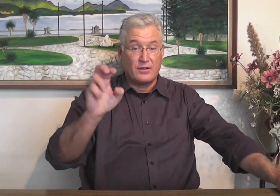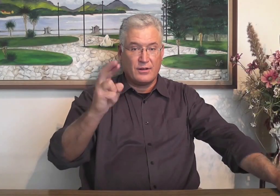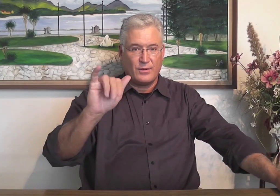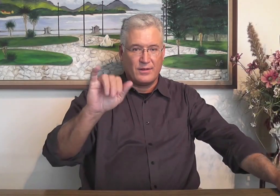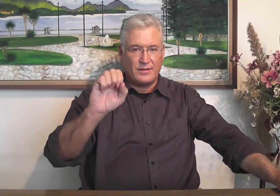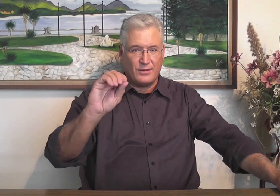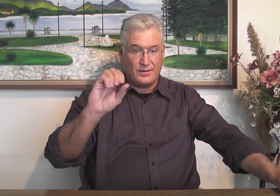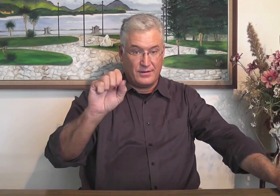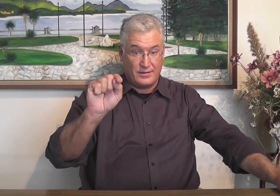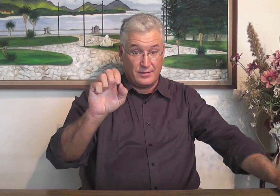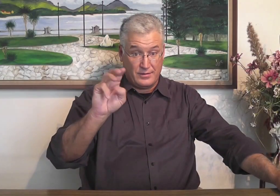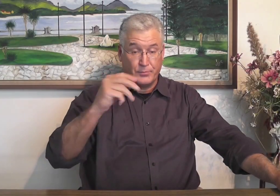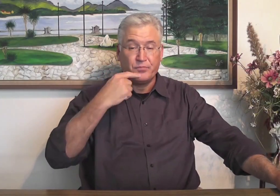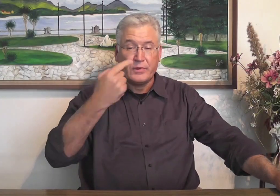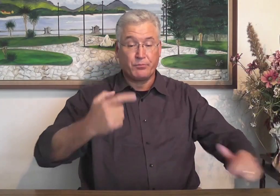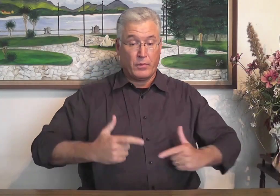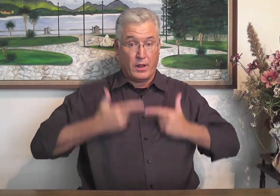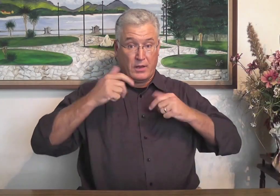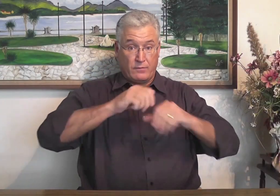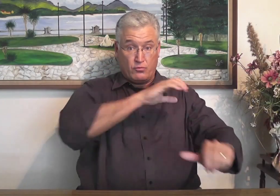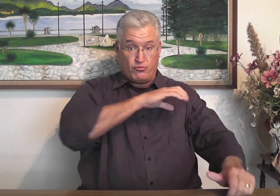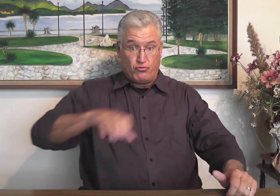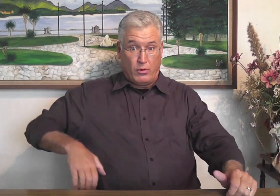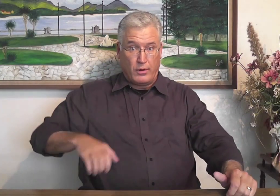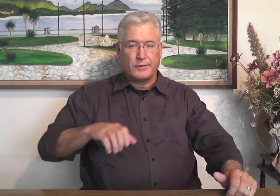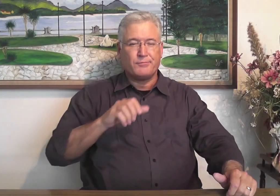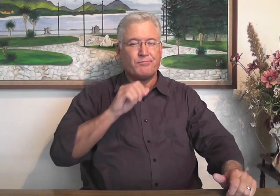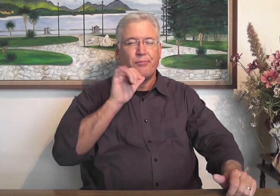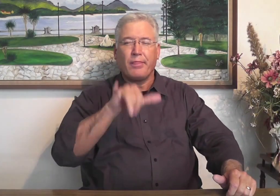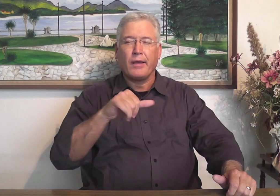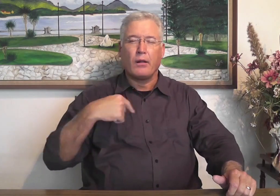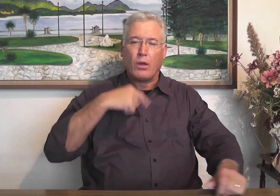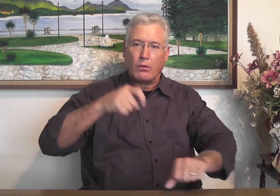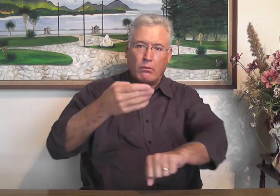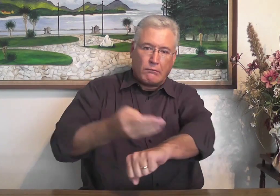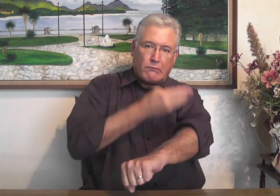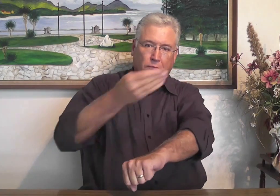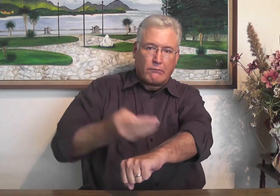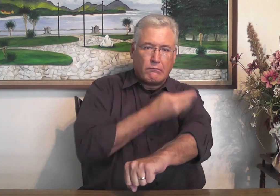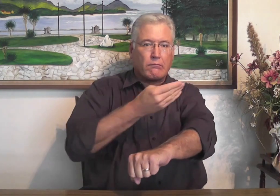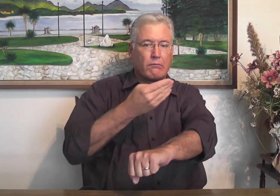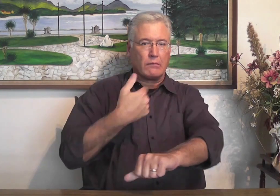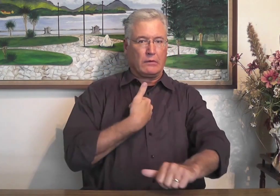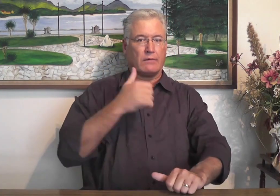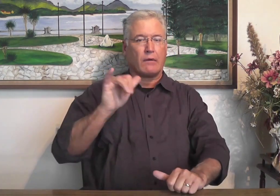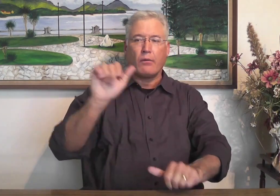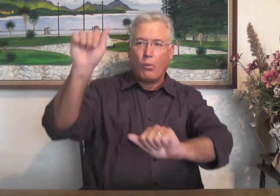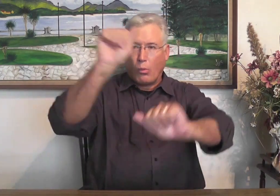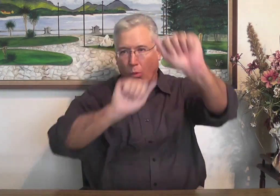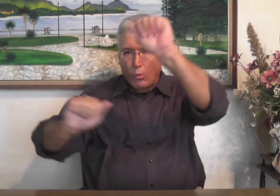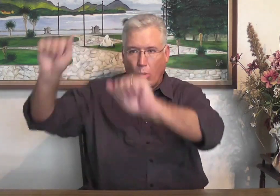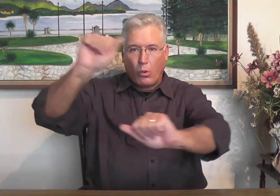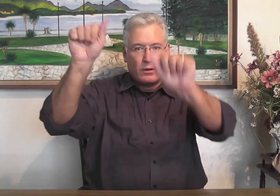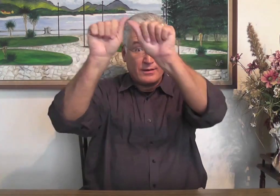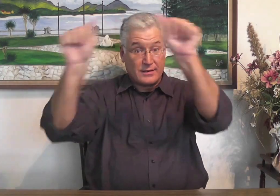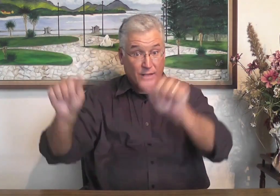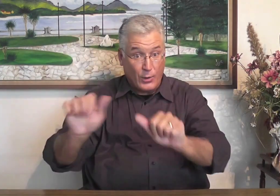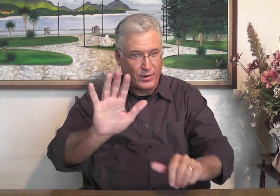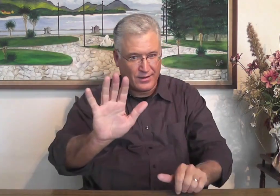Christ. Christ. Christ. Christ. Christ. said that life in Christ. It's not like we have to be restored all the time